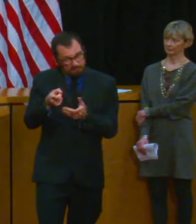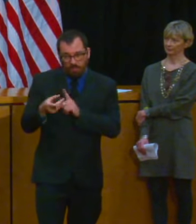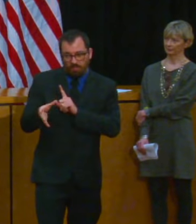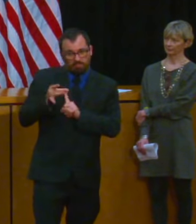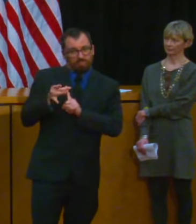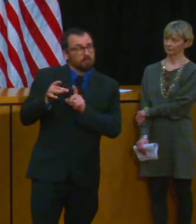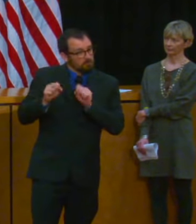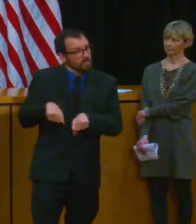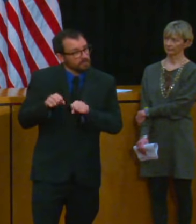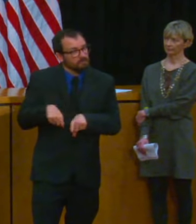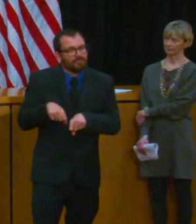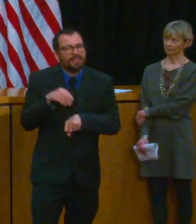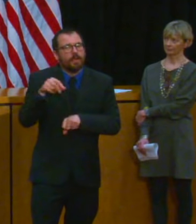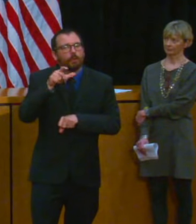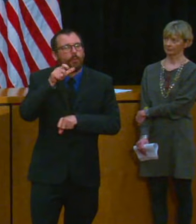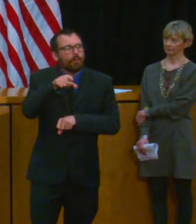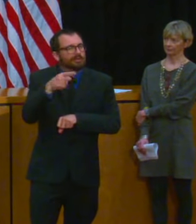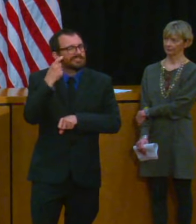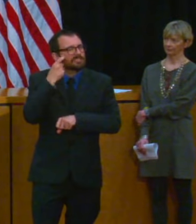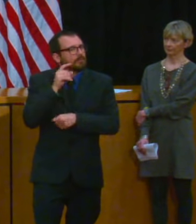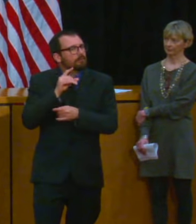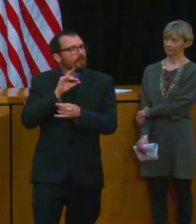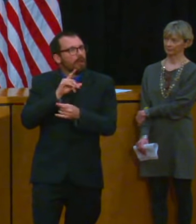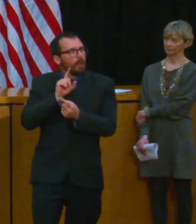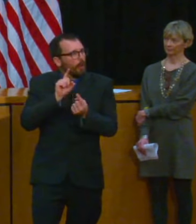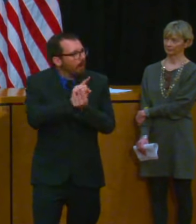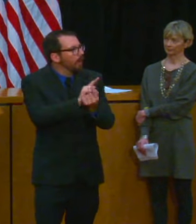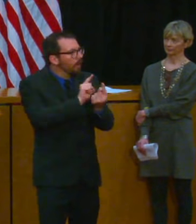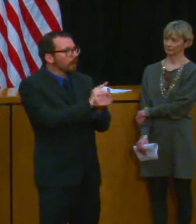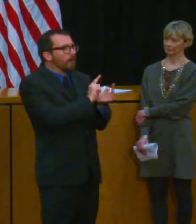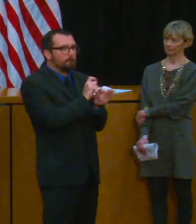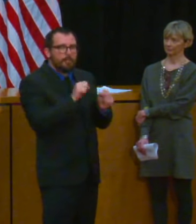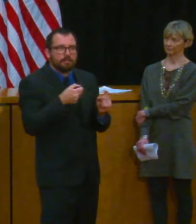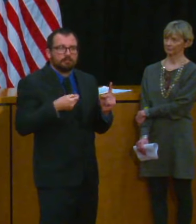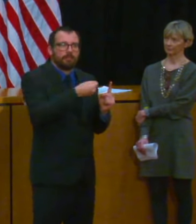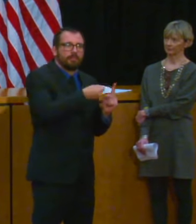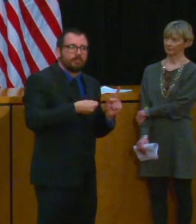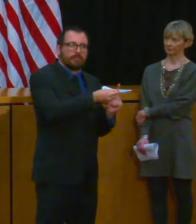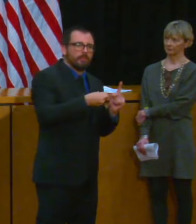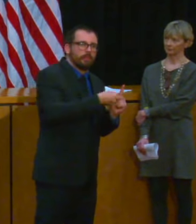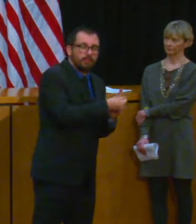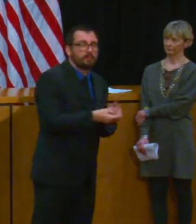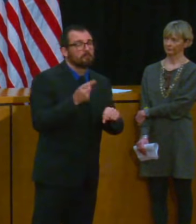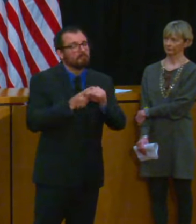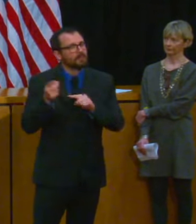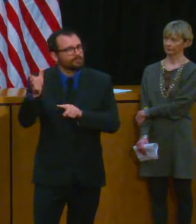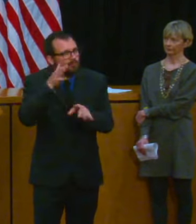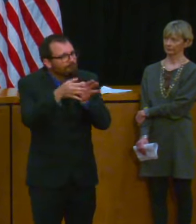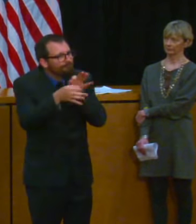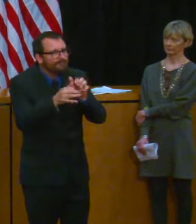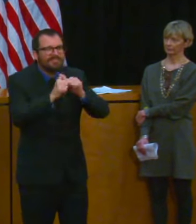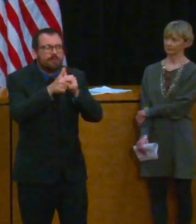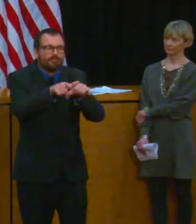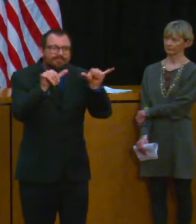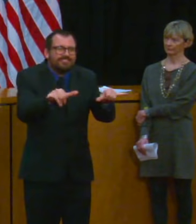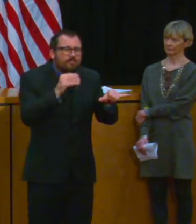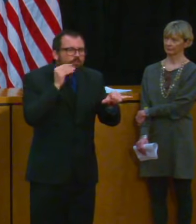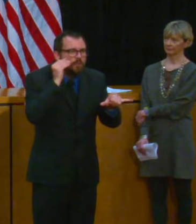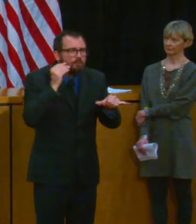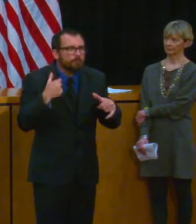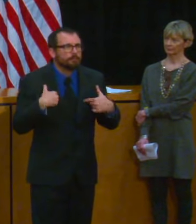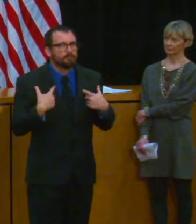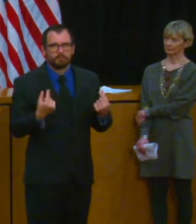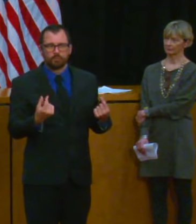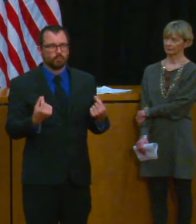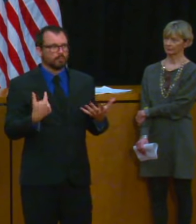to help them isolate and to support them as they go through the process of dealing with the fact that they've tested positive